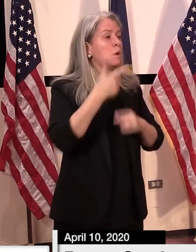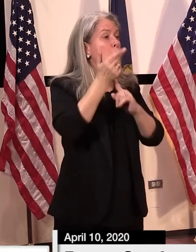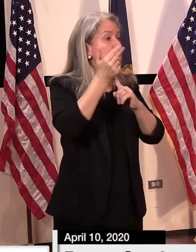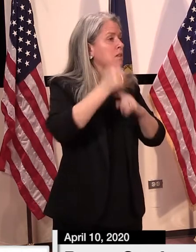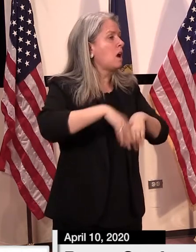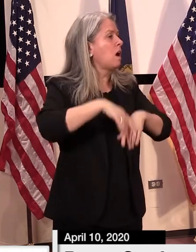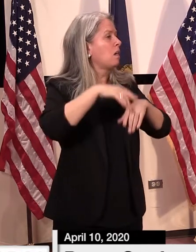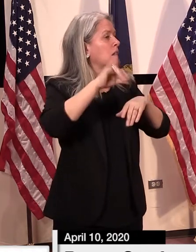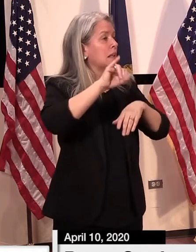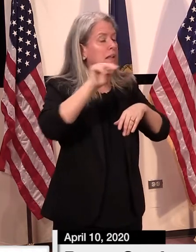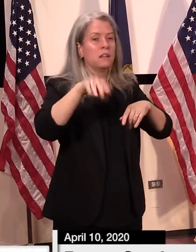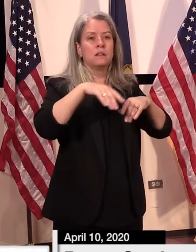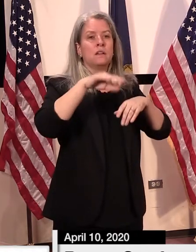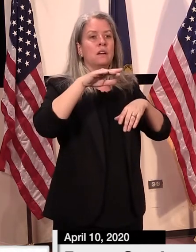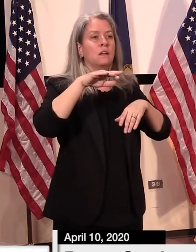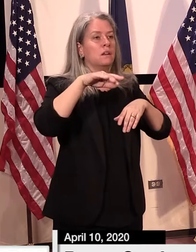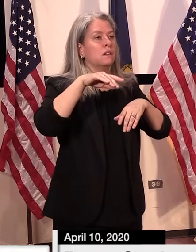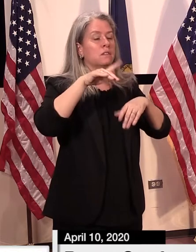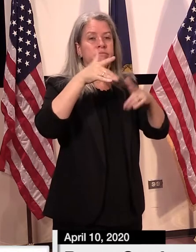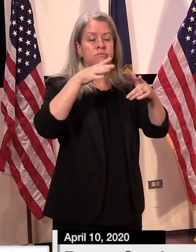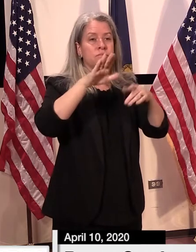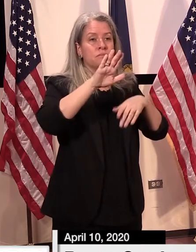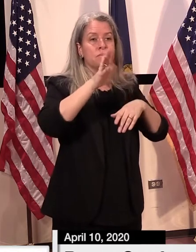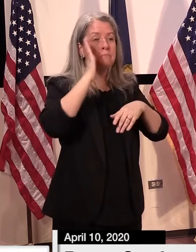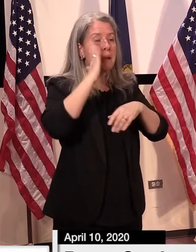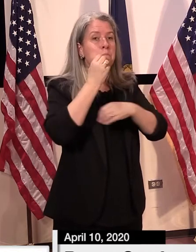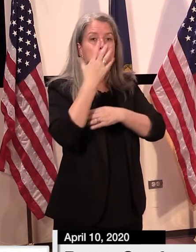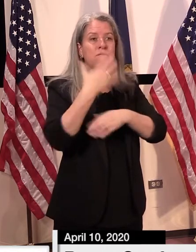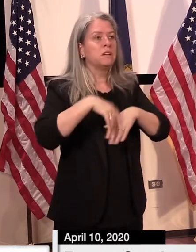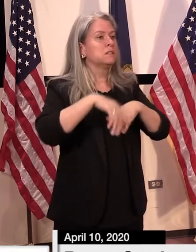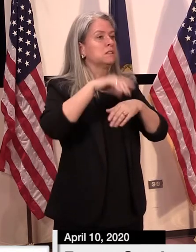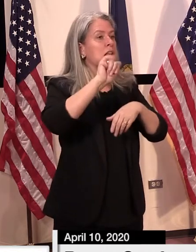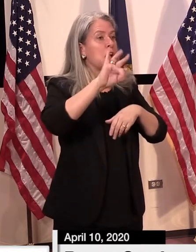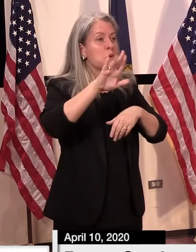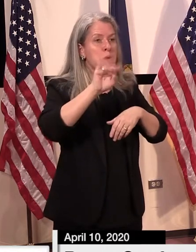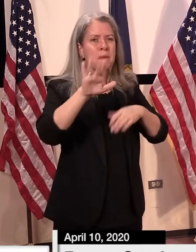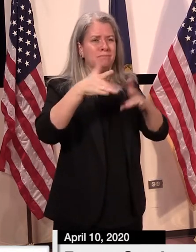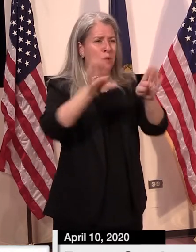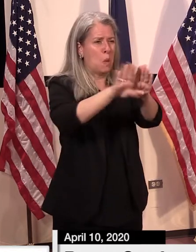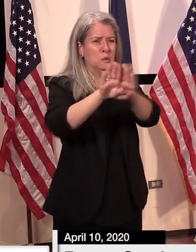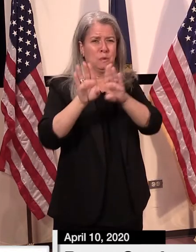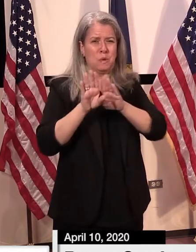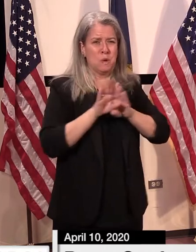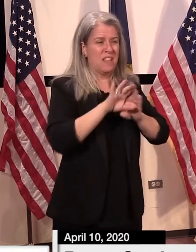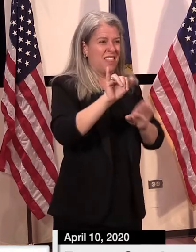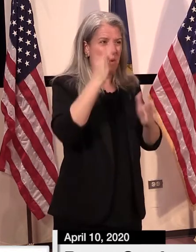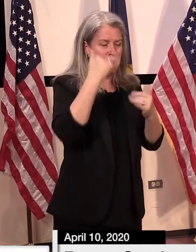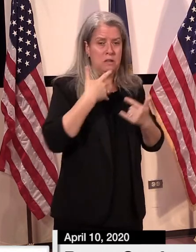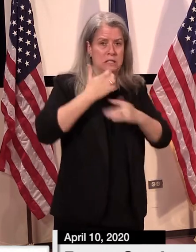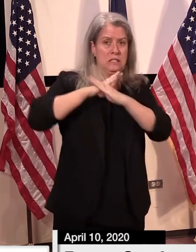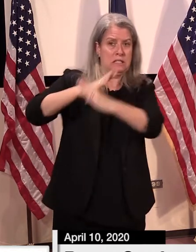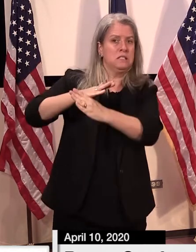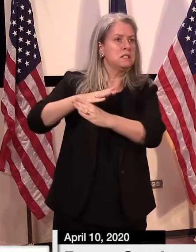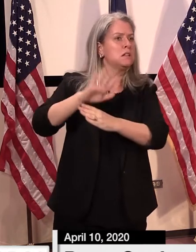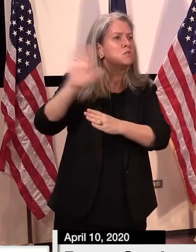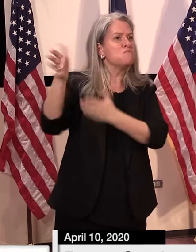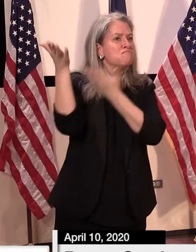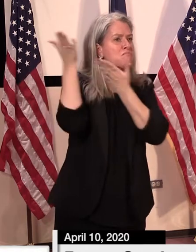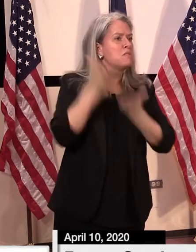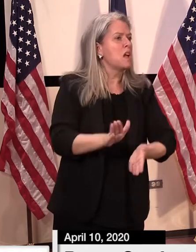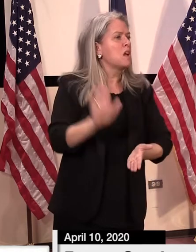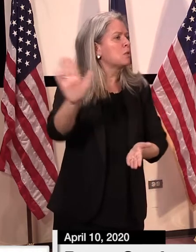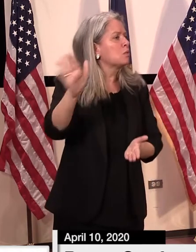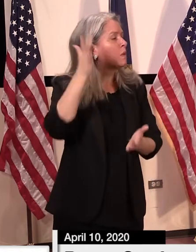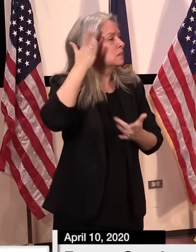hotels and motels and so forth, B&Bs, to prevent people from other states coming into the state to bring